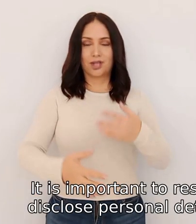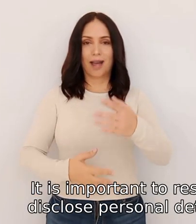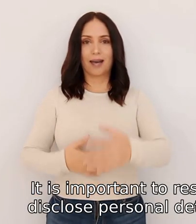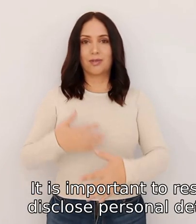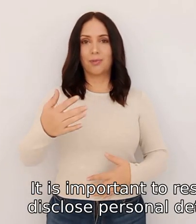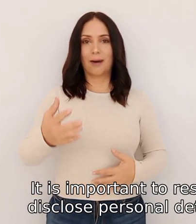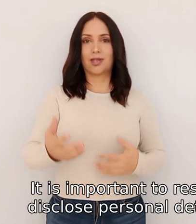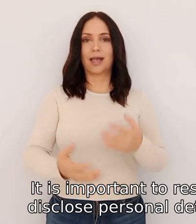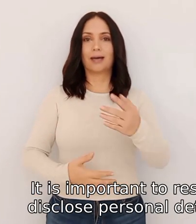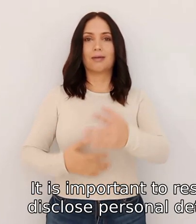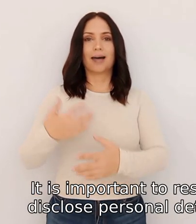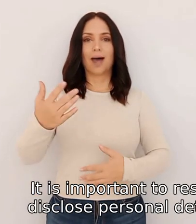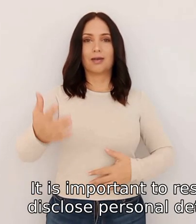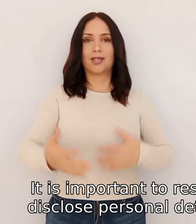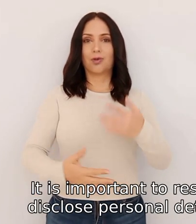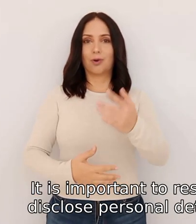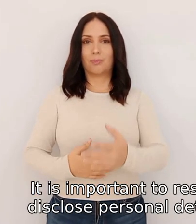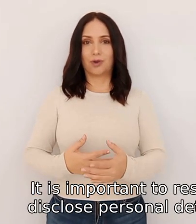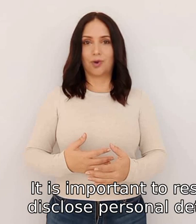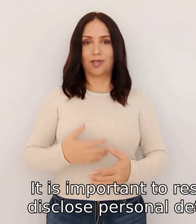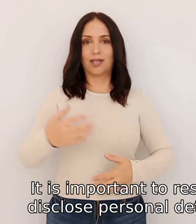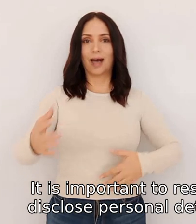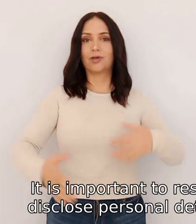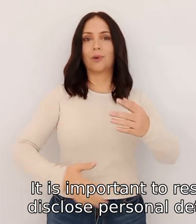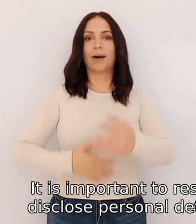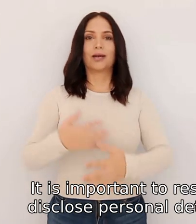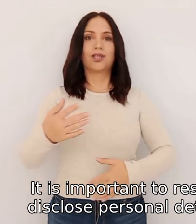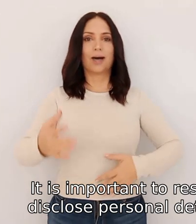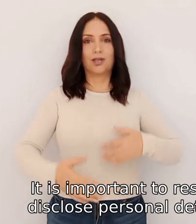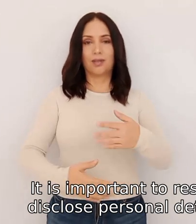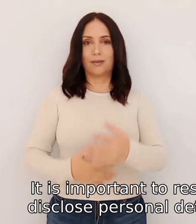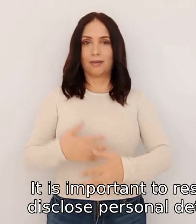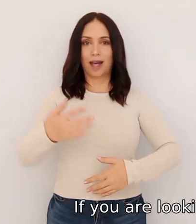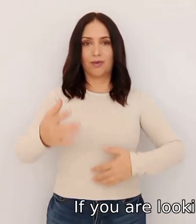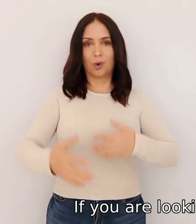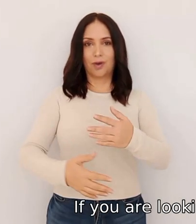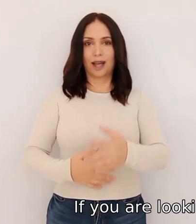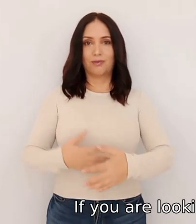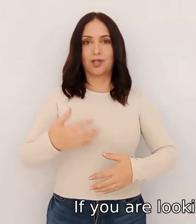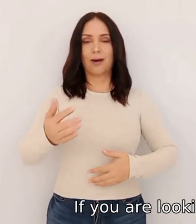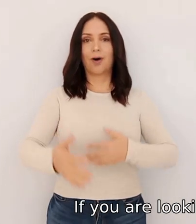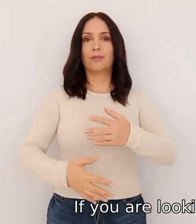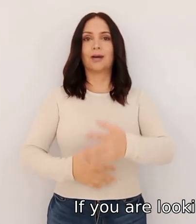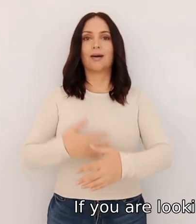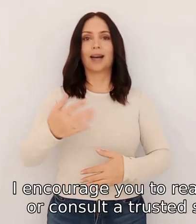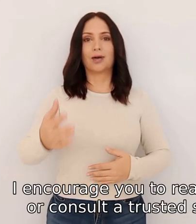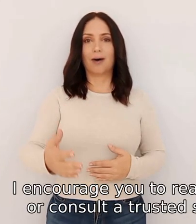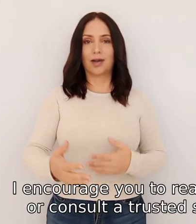respect privacy and not disclose personal details without consent if you are looking for someone i encourage